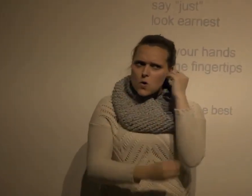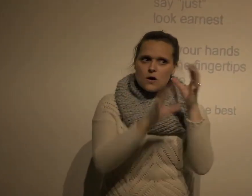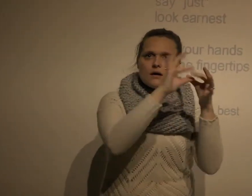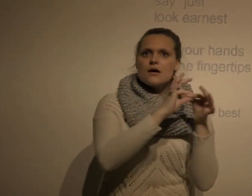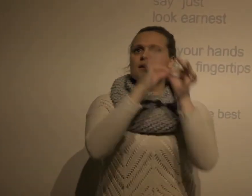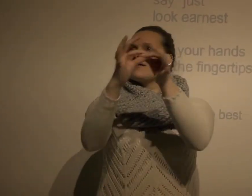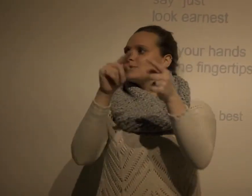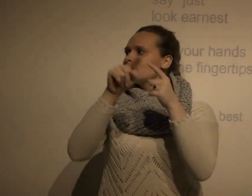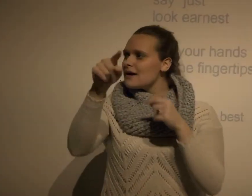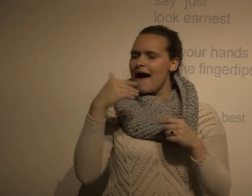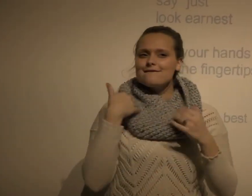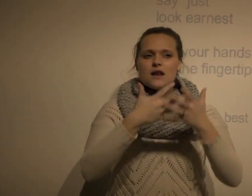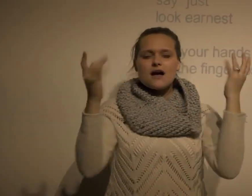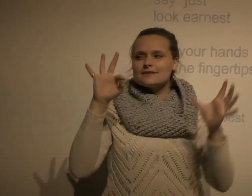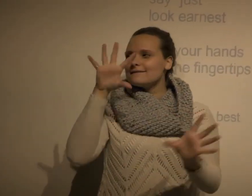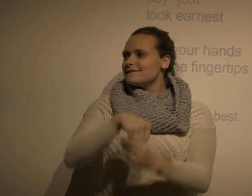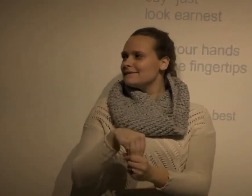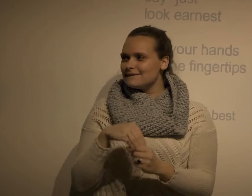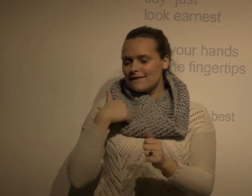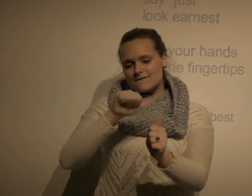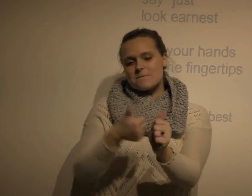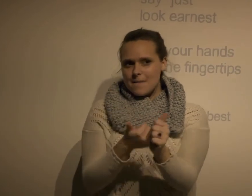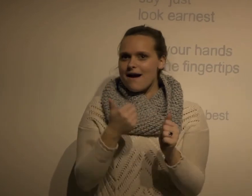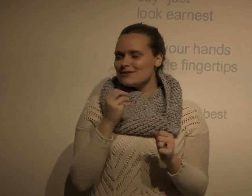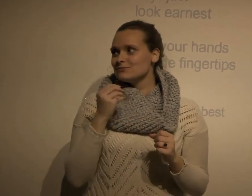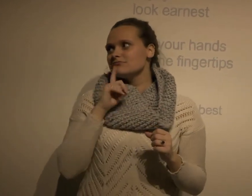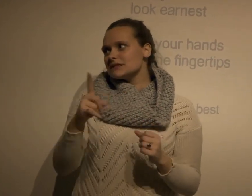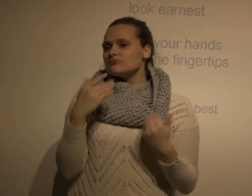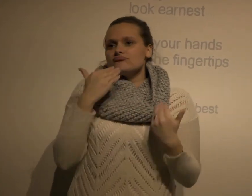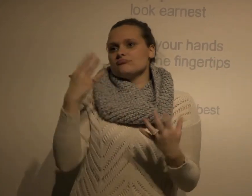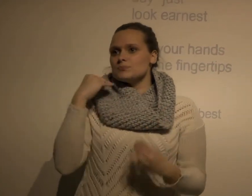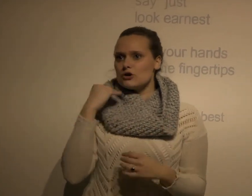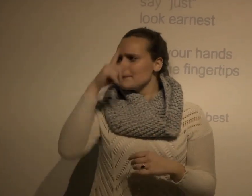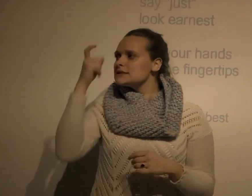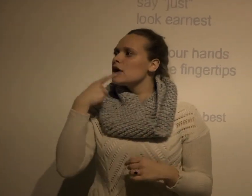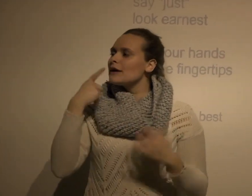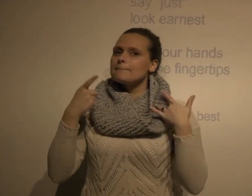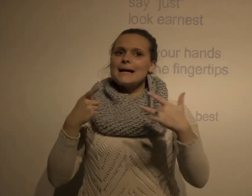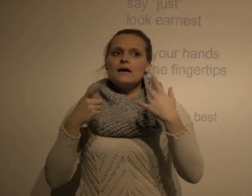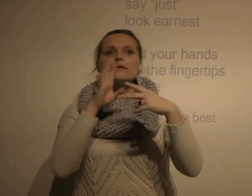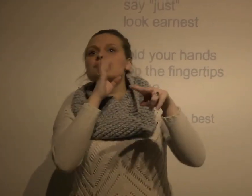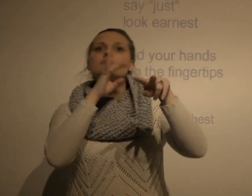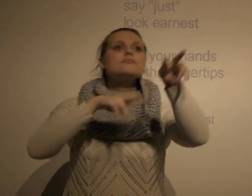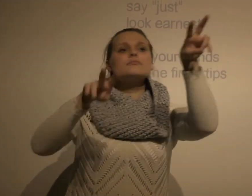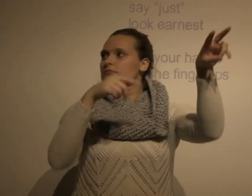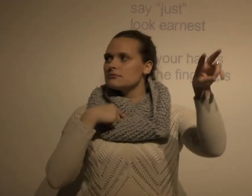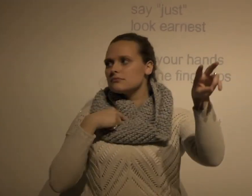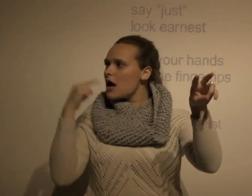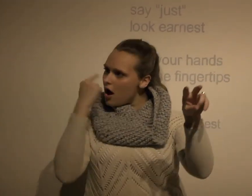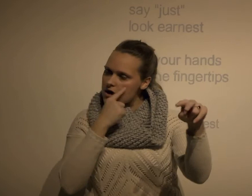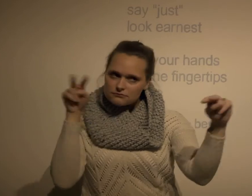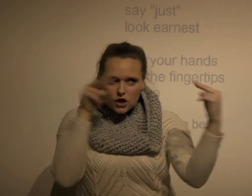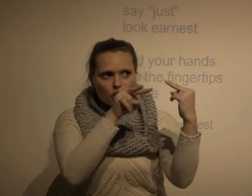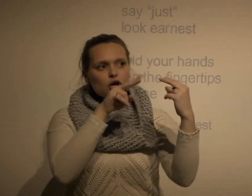important when communicating so my suggestion is if you meet a deaf person make eye contact hearing people tend